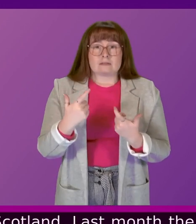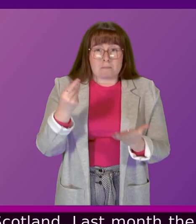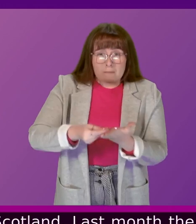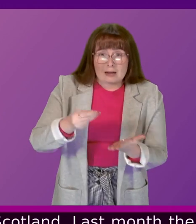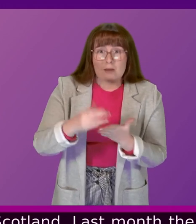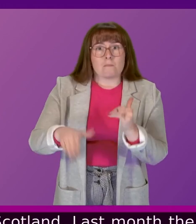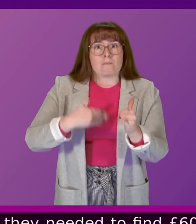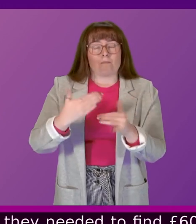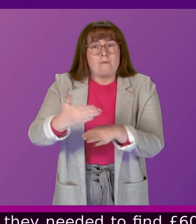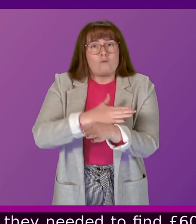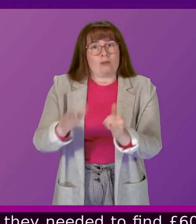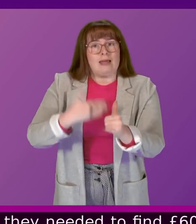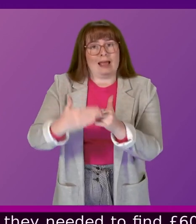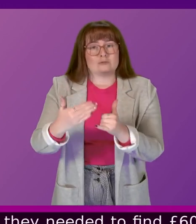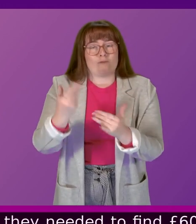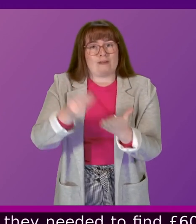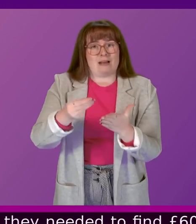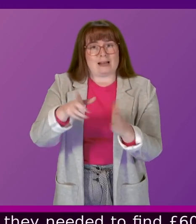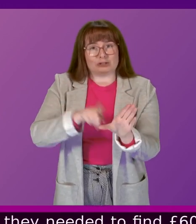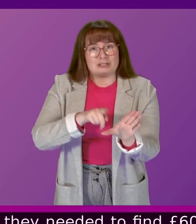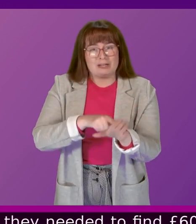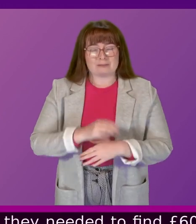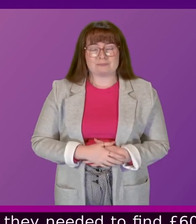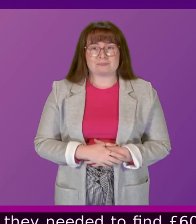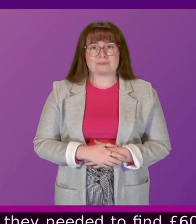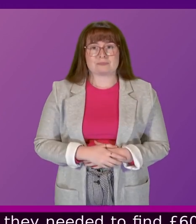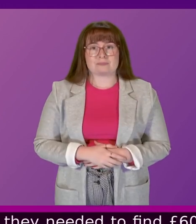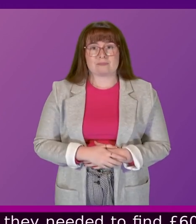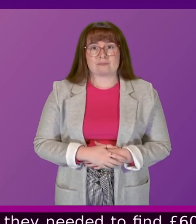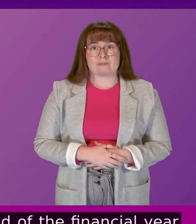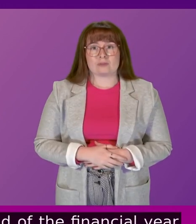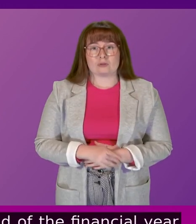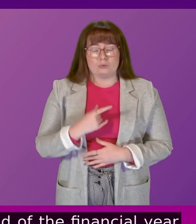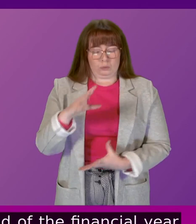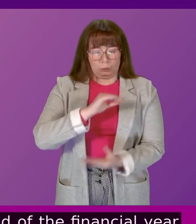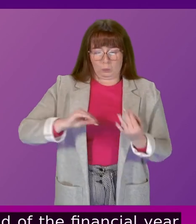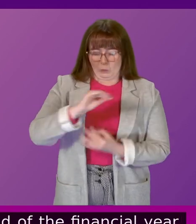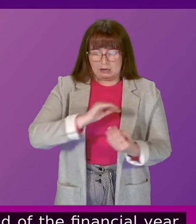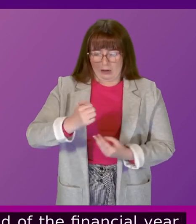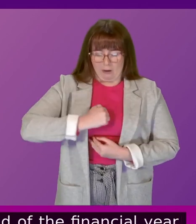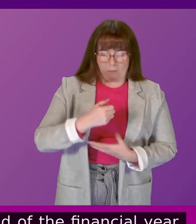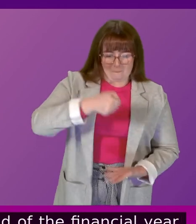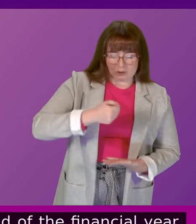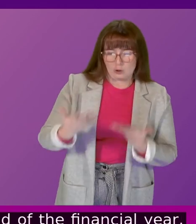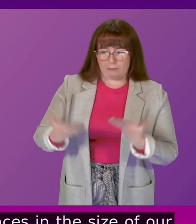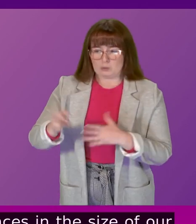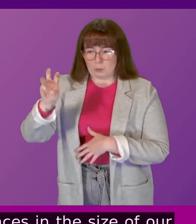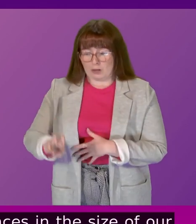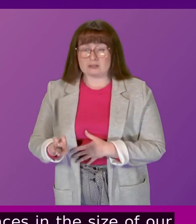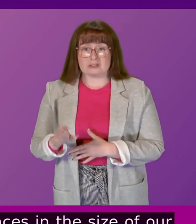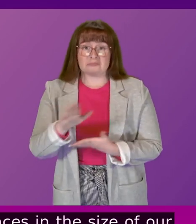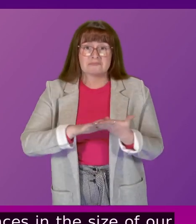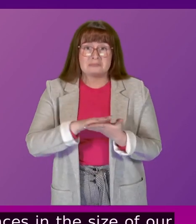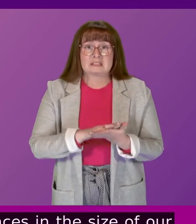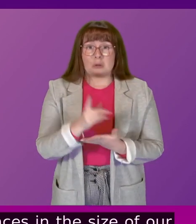before the end of the financial year. Accounting for differences in the size of our budgets, that would be the equivalent to over £1 billion